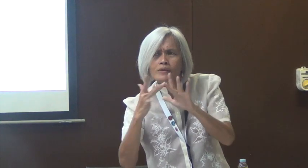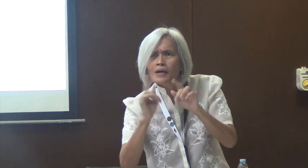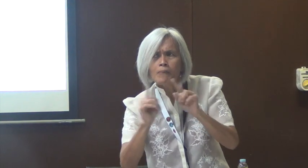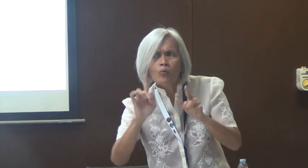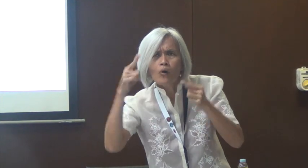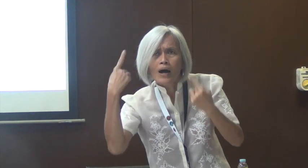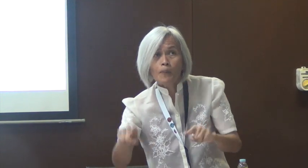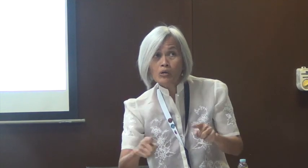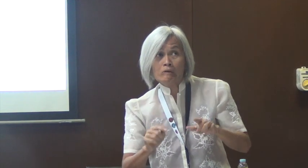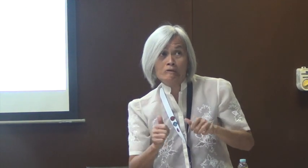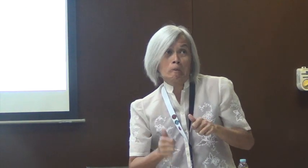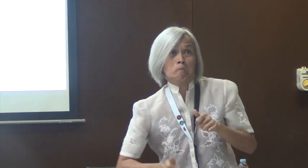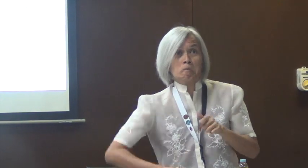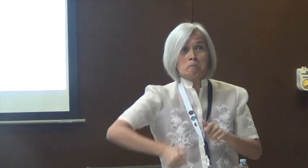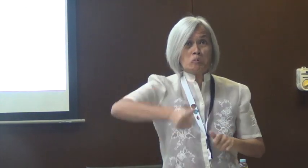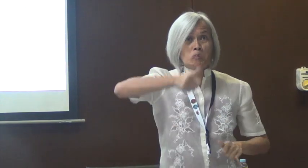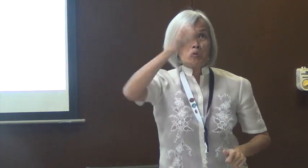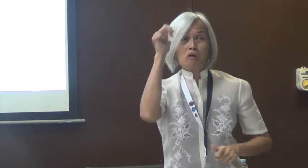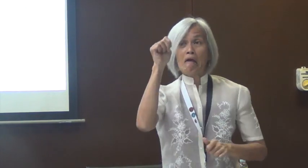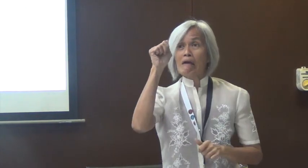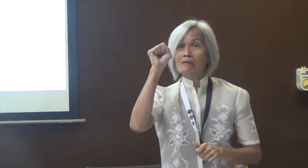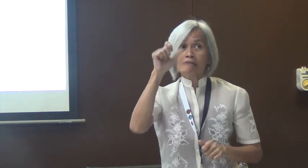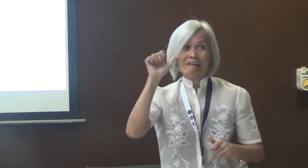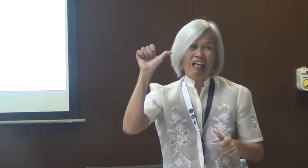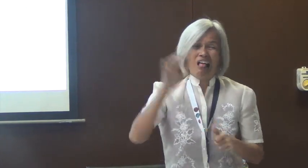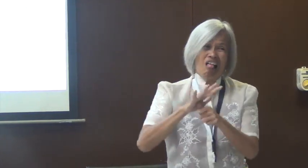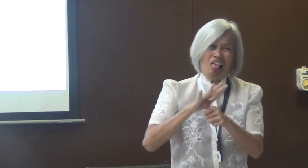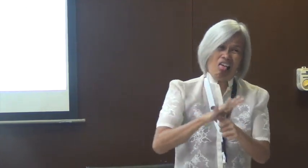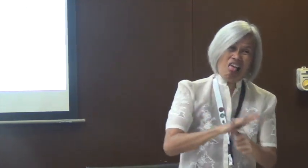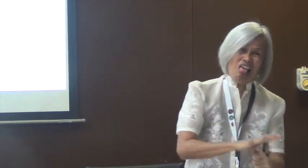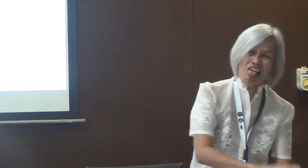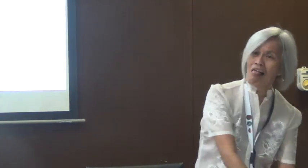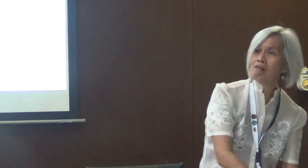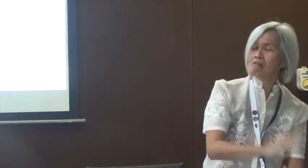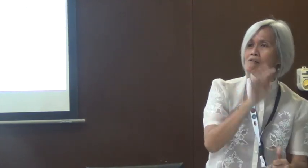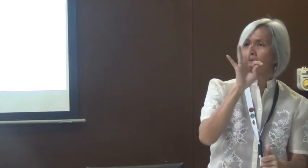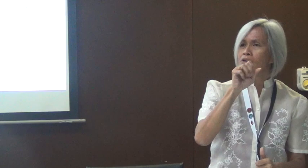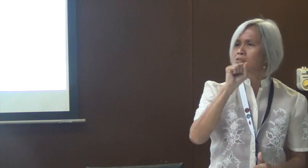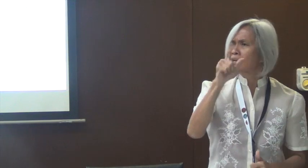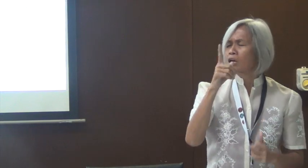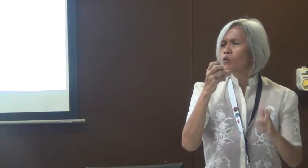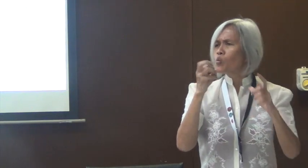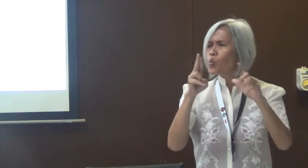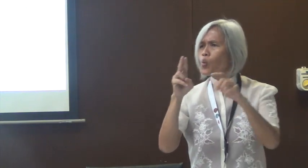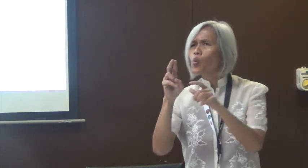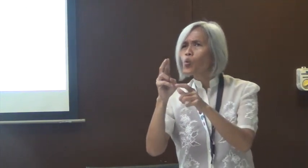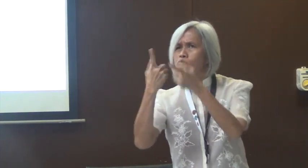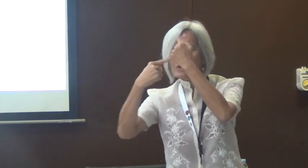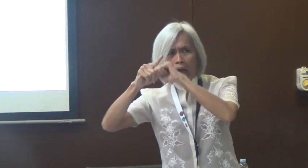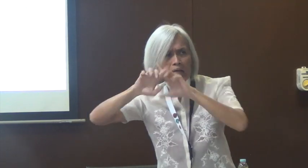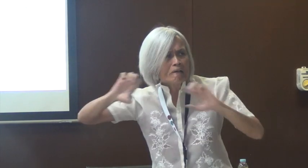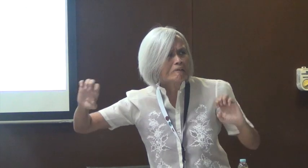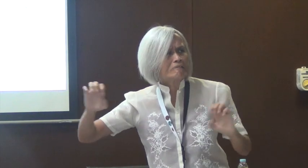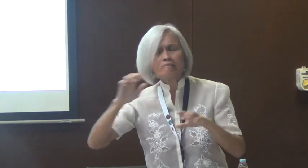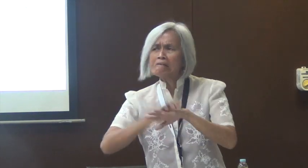ASL, there was language contact with ASL, but how extensive was that, we didn't really know back then.